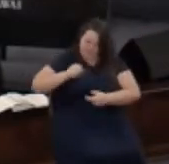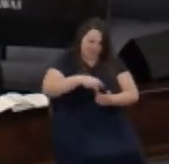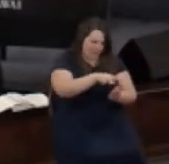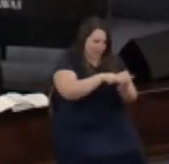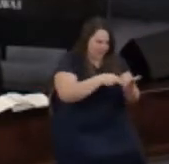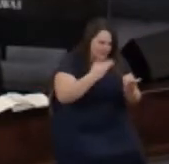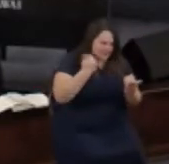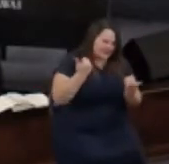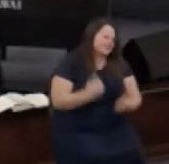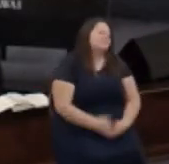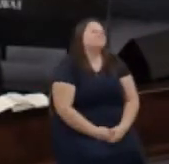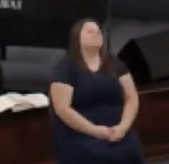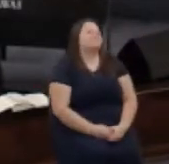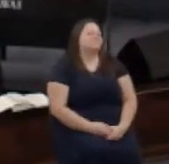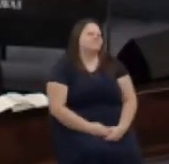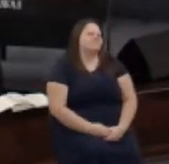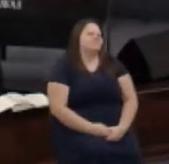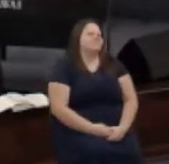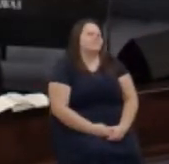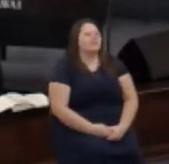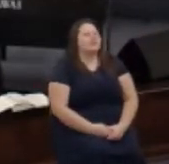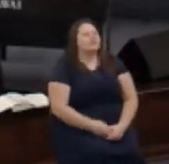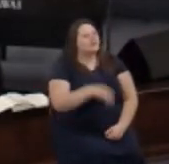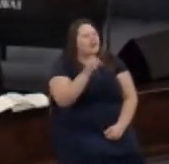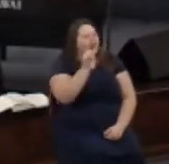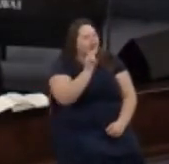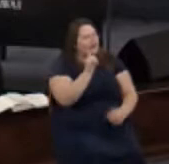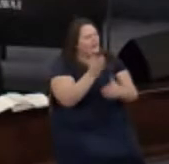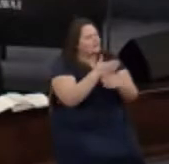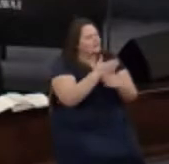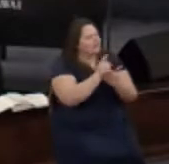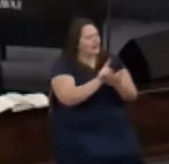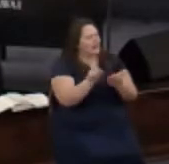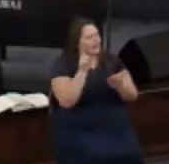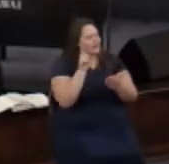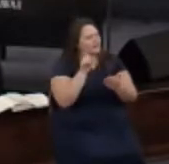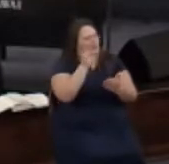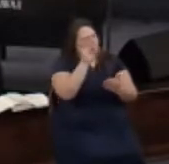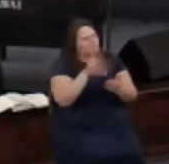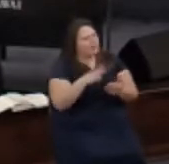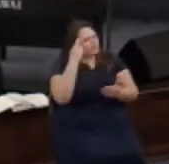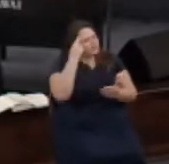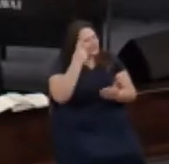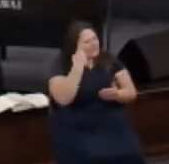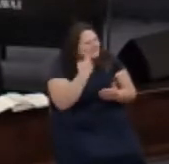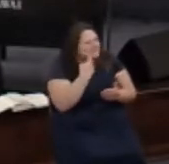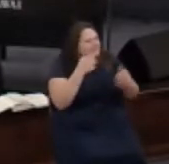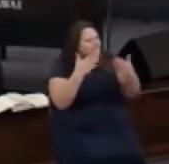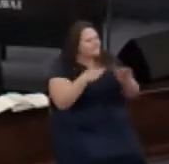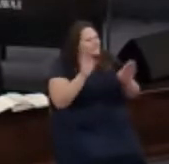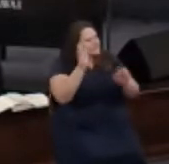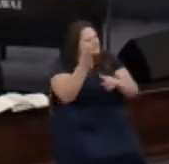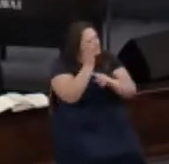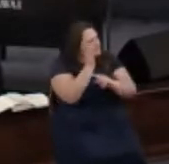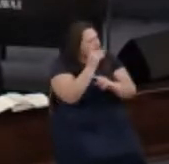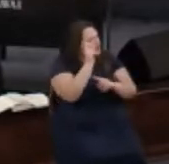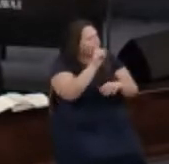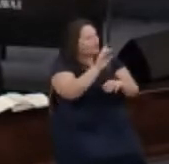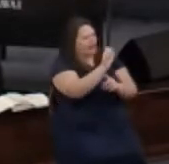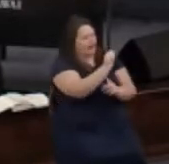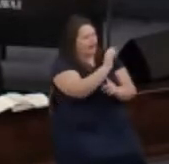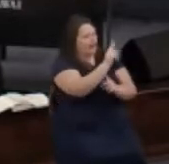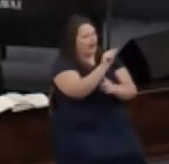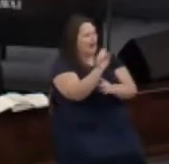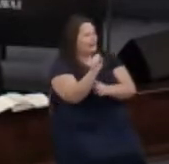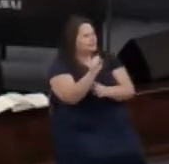as I said last week pastor Ron just finished his series on acts and that's the components of prayer